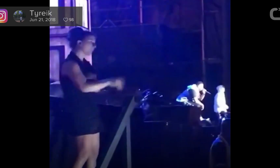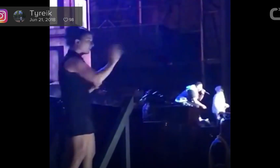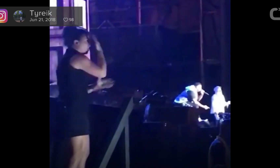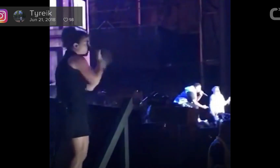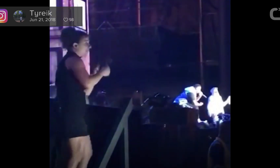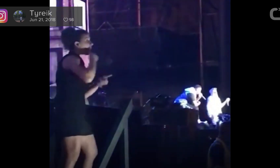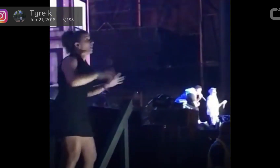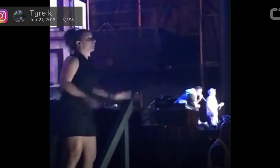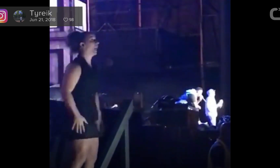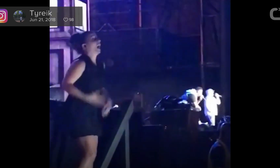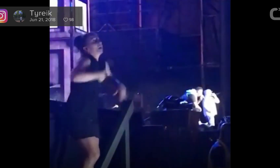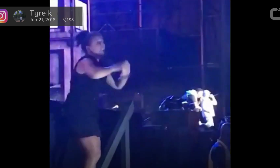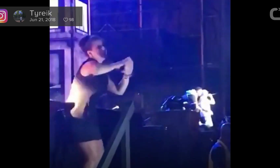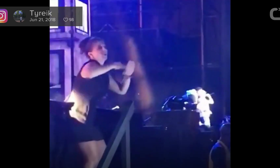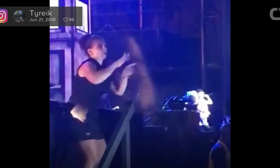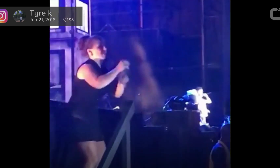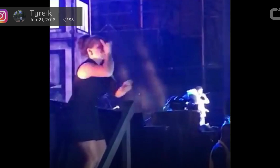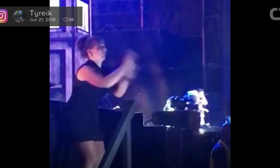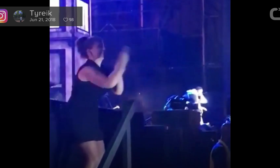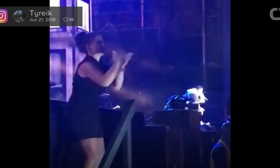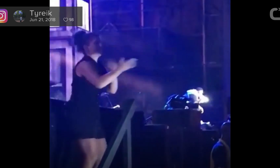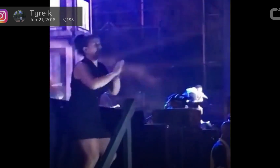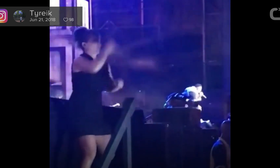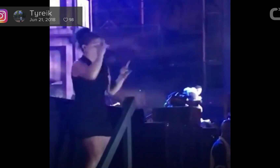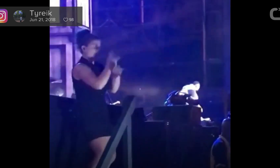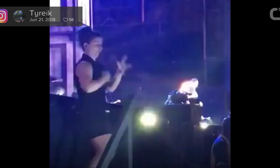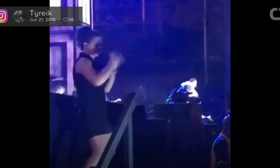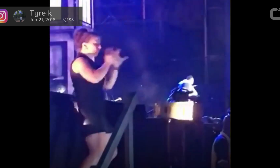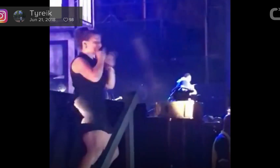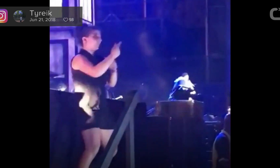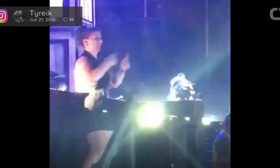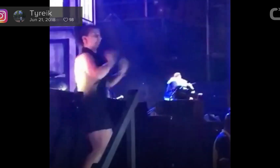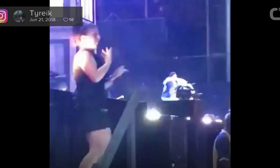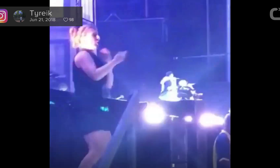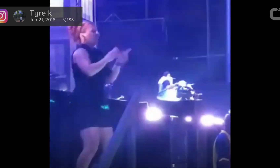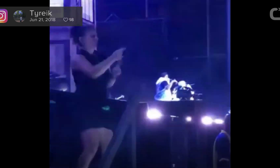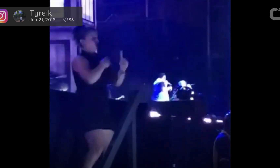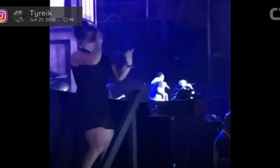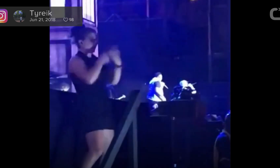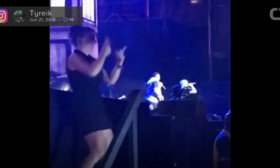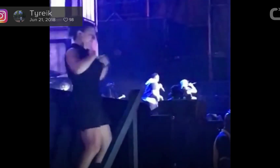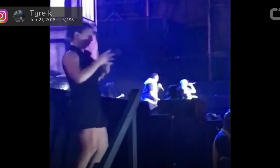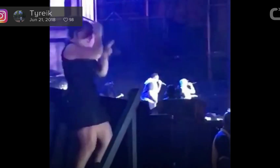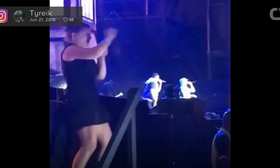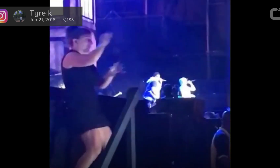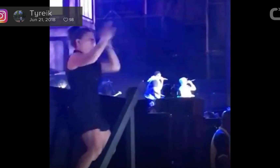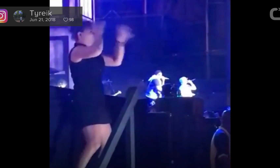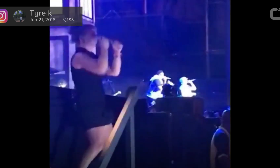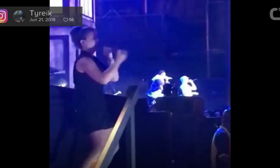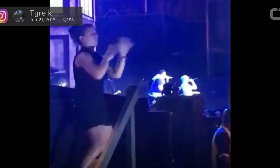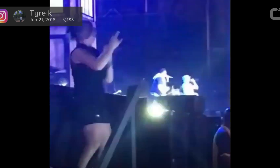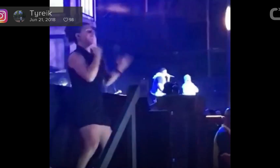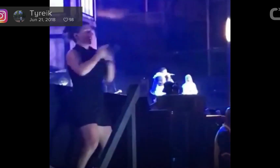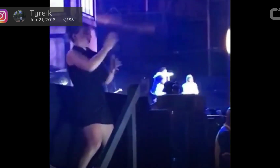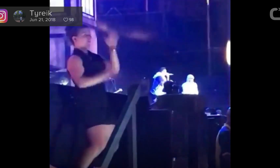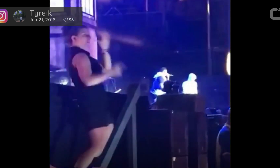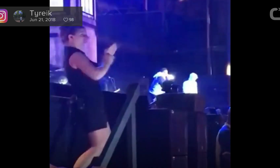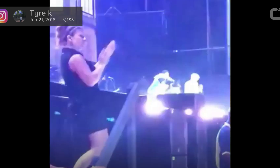audience was soon in love with her infectious energy. In the past, she's also interpreted for Snoop and the Wu-Tang Clan.